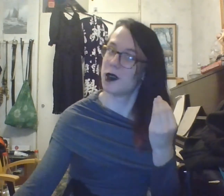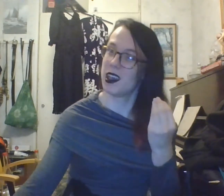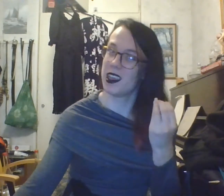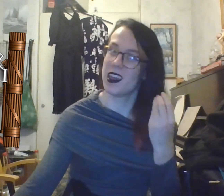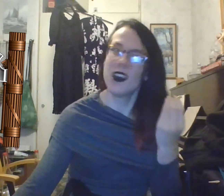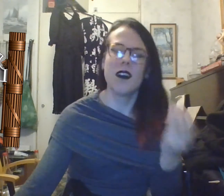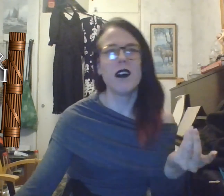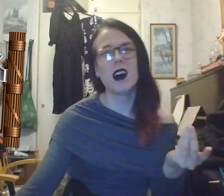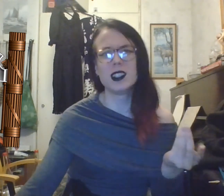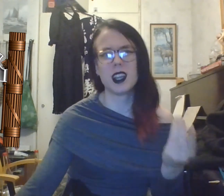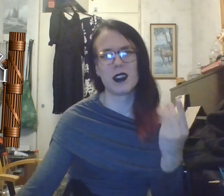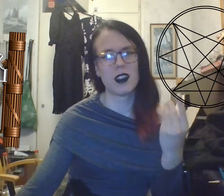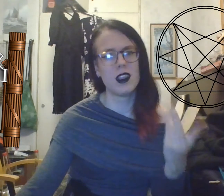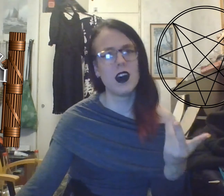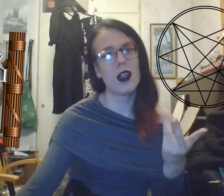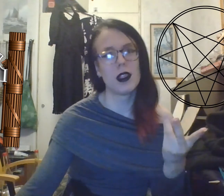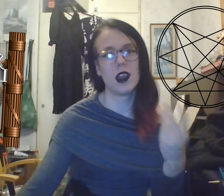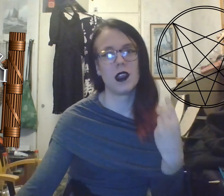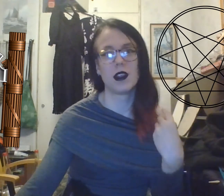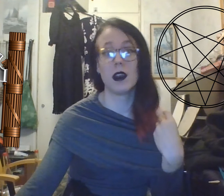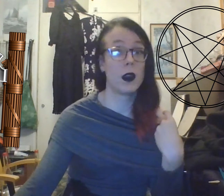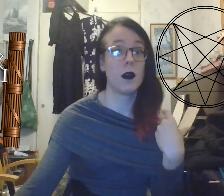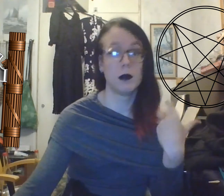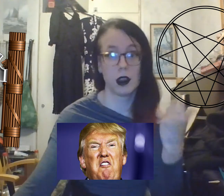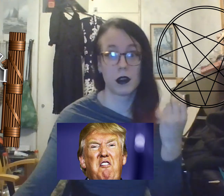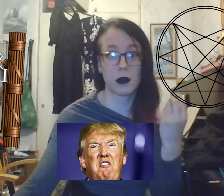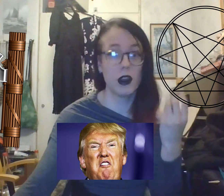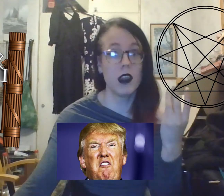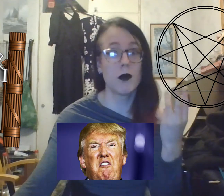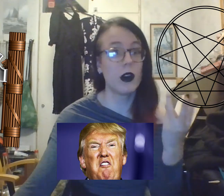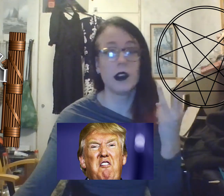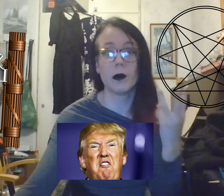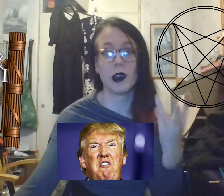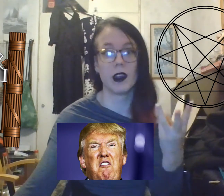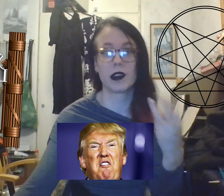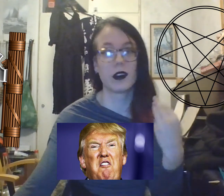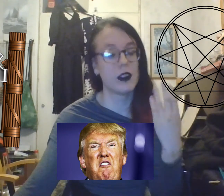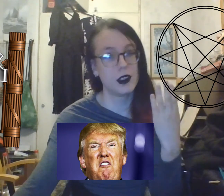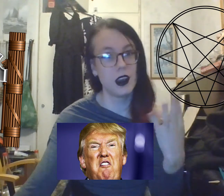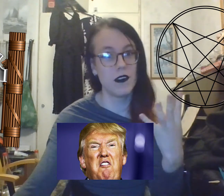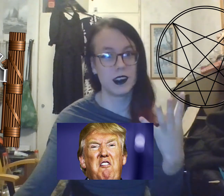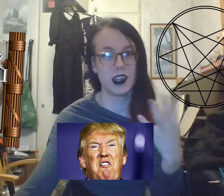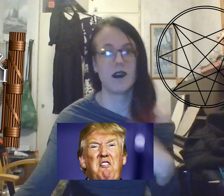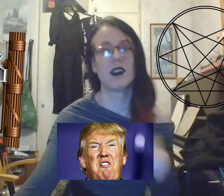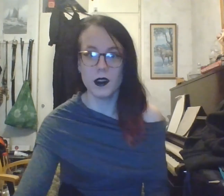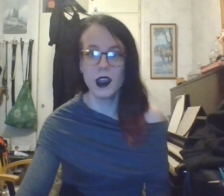fascists, nazis, extreme right-wings, conservatives. An